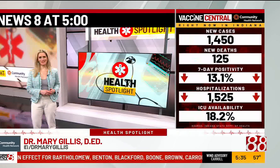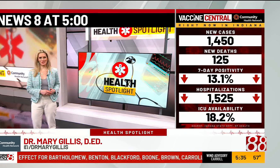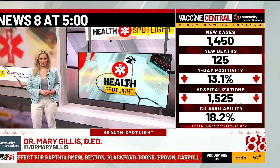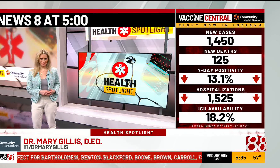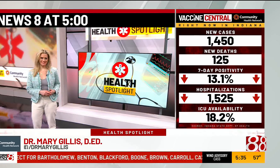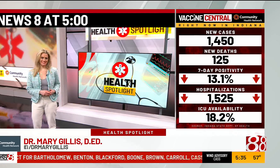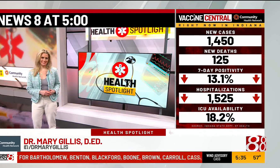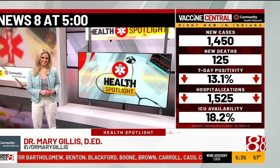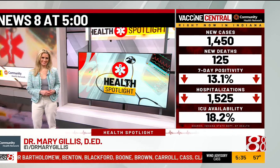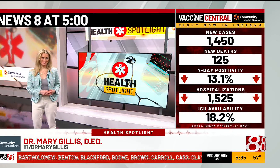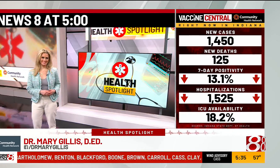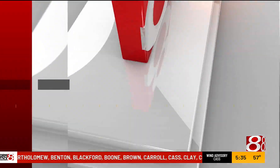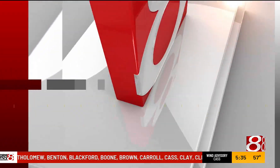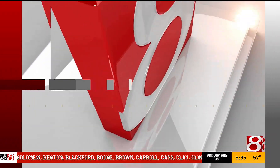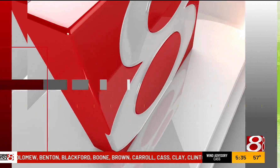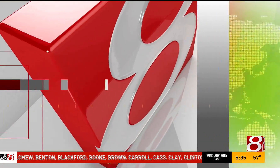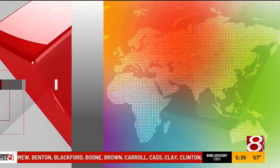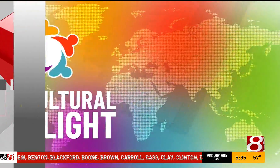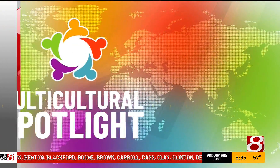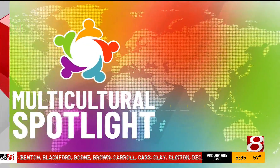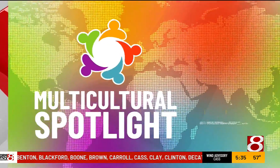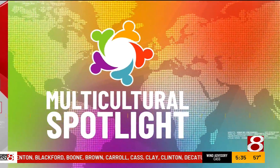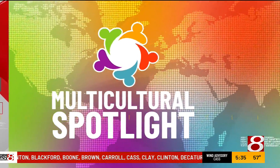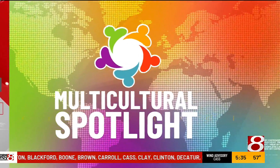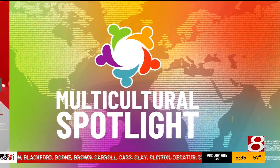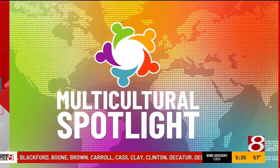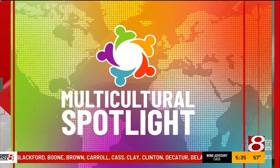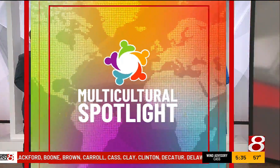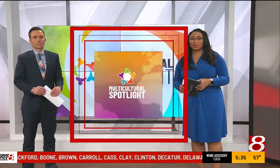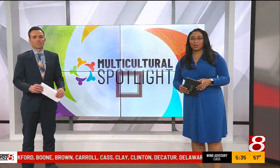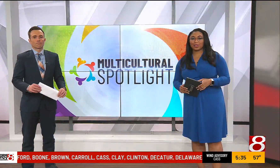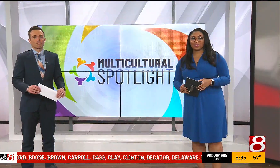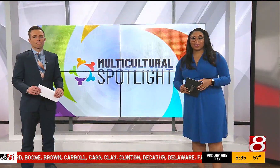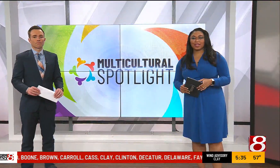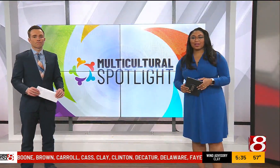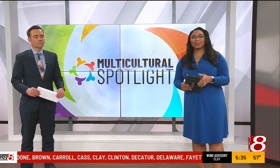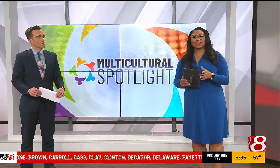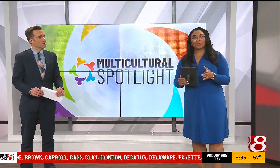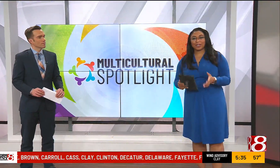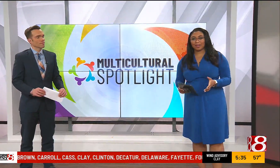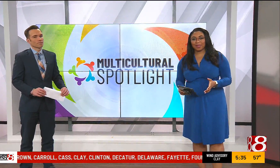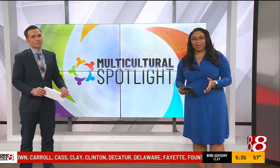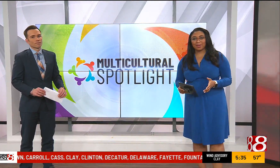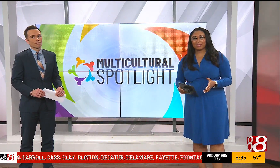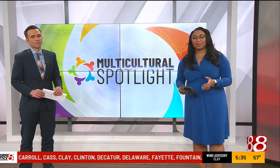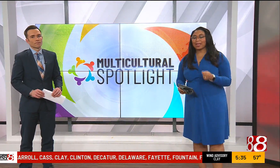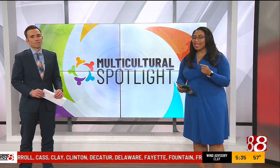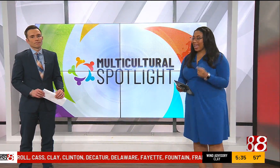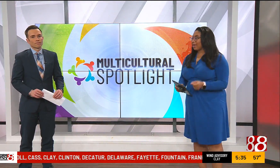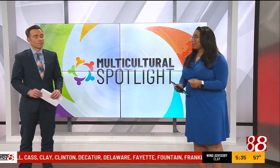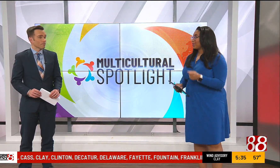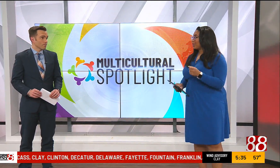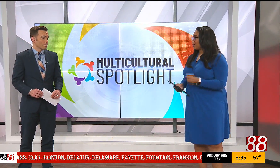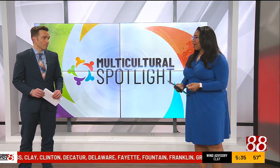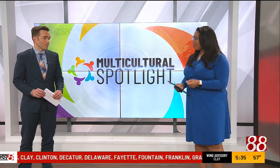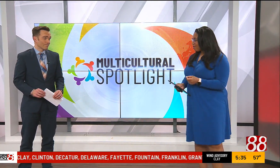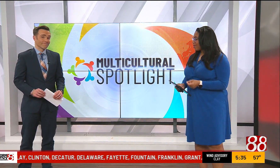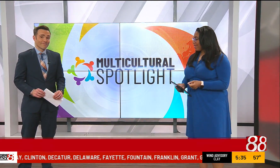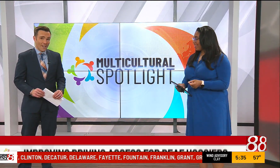Dr. Mary Gillis. Mary, thank you very much. You know, tonight we're hearing from a set of twins who say there's a freedom that comes with being able to drive. Remember that?